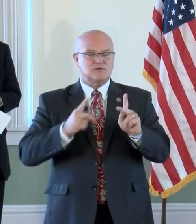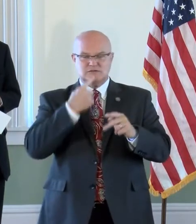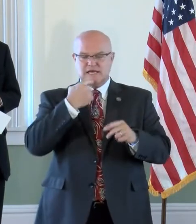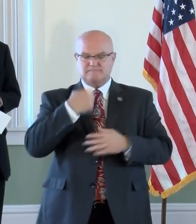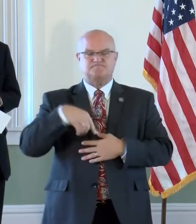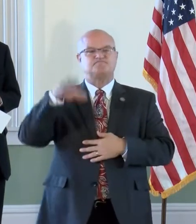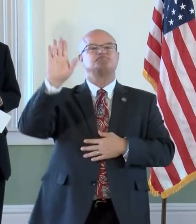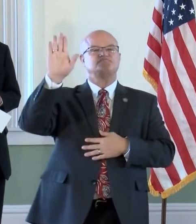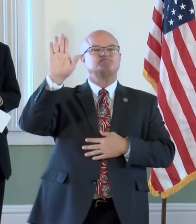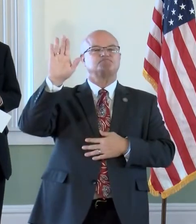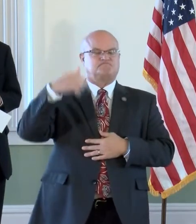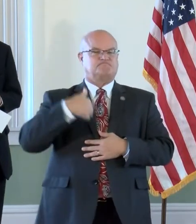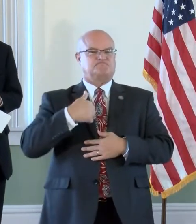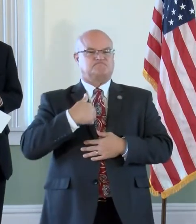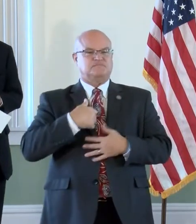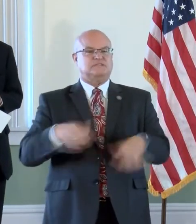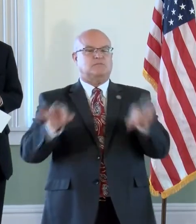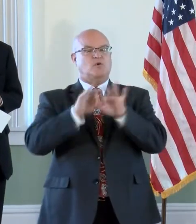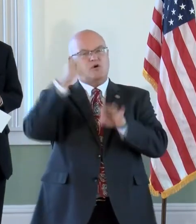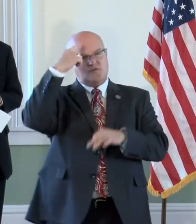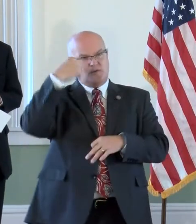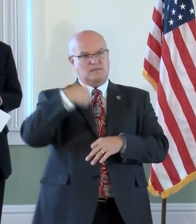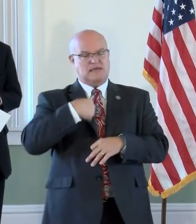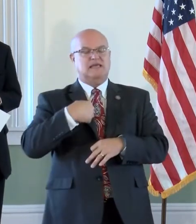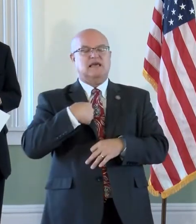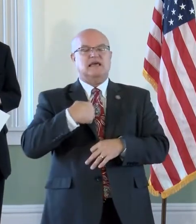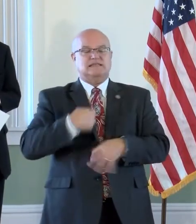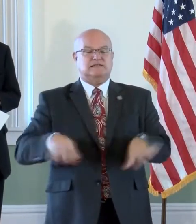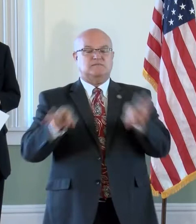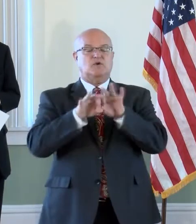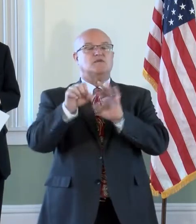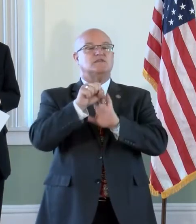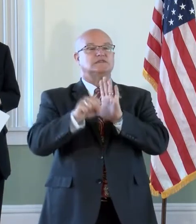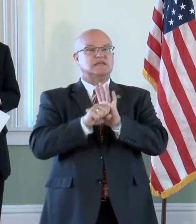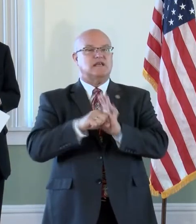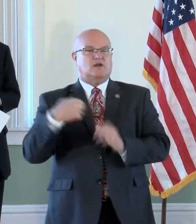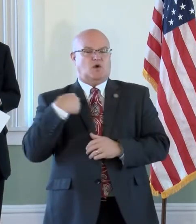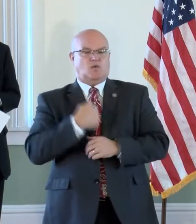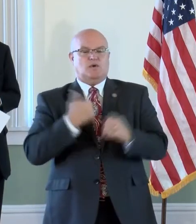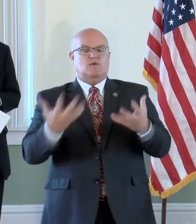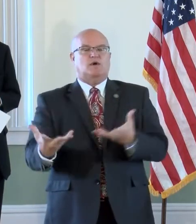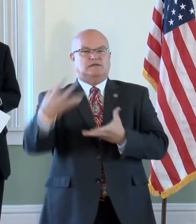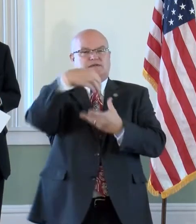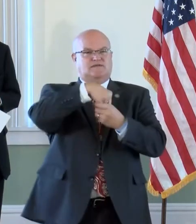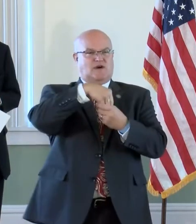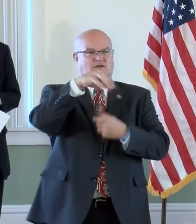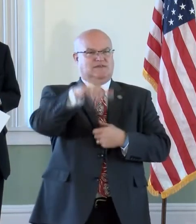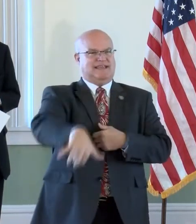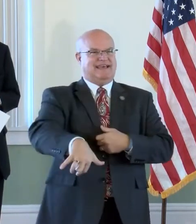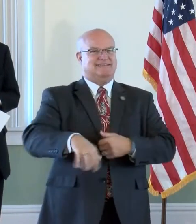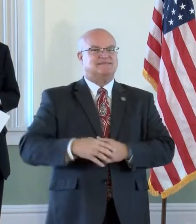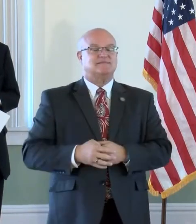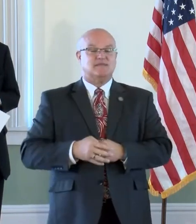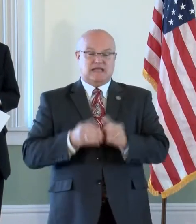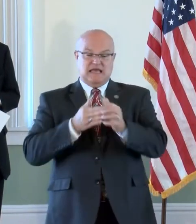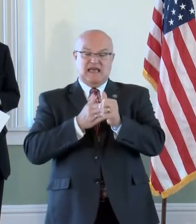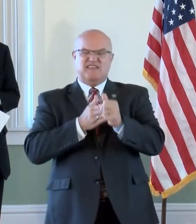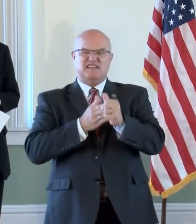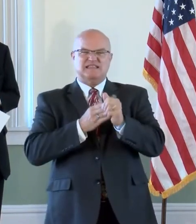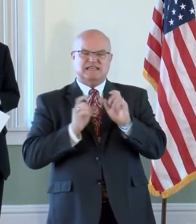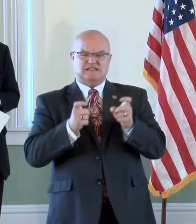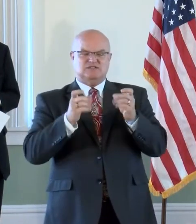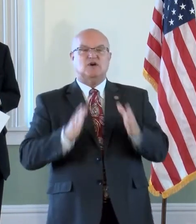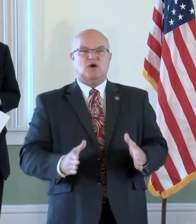and say, this is important for our state. We want to be a part of it. The lead donors, and let me